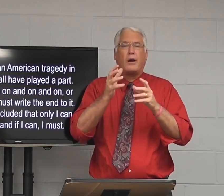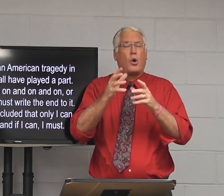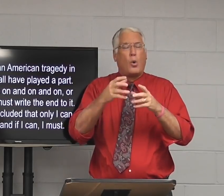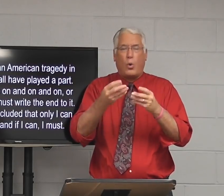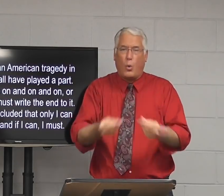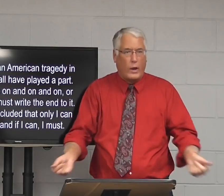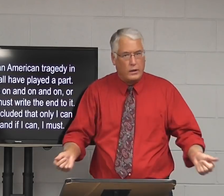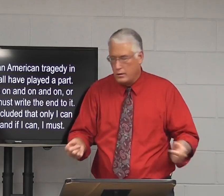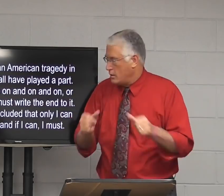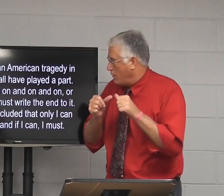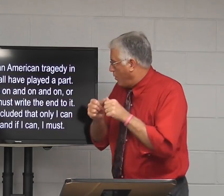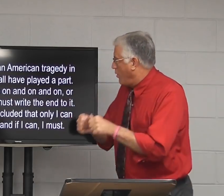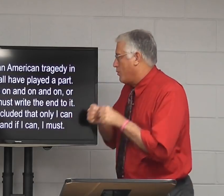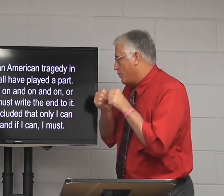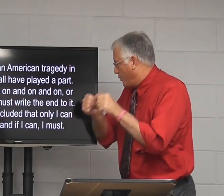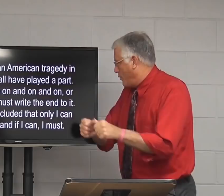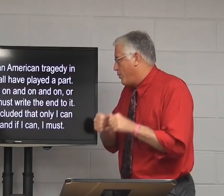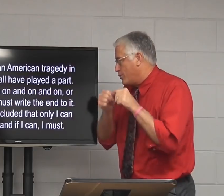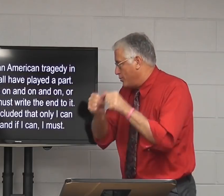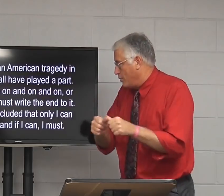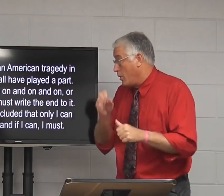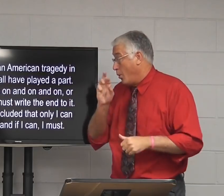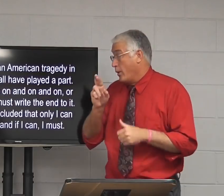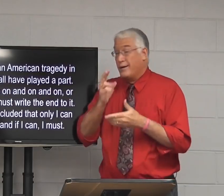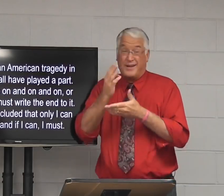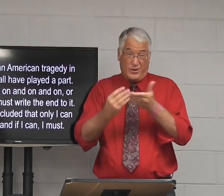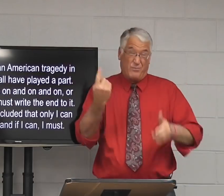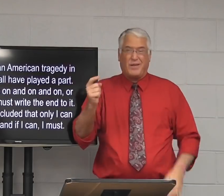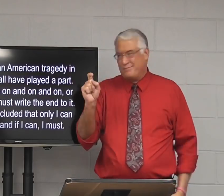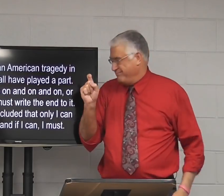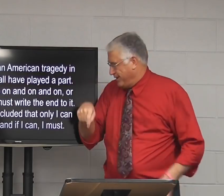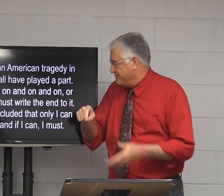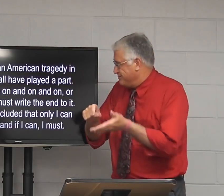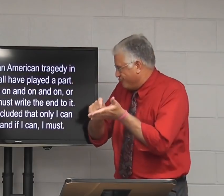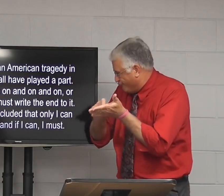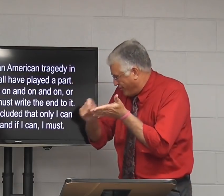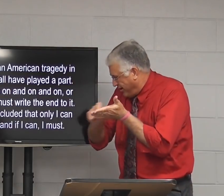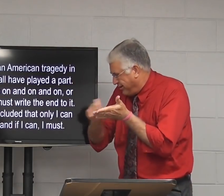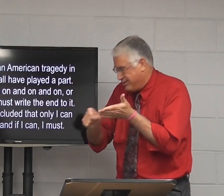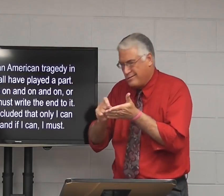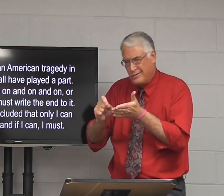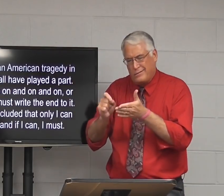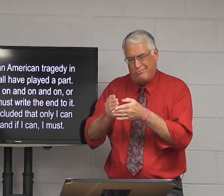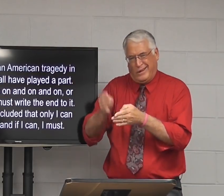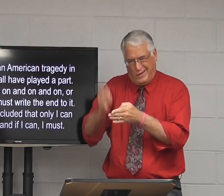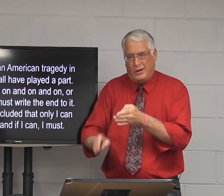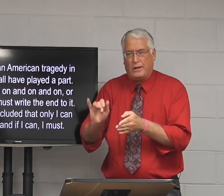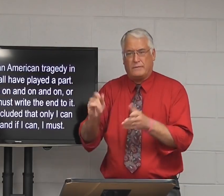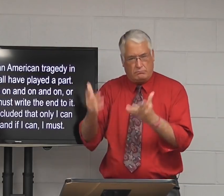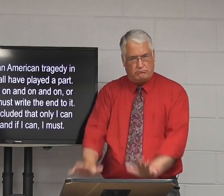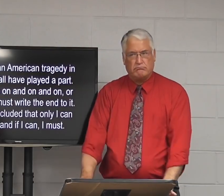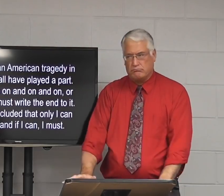it would never go away. Or someone must write the end of it.